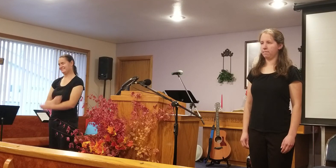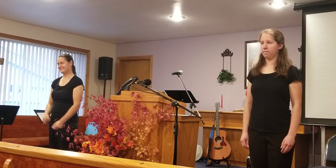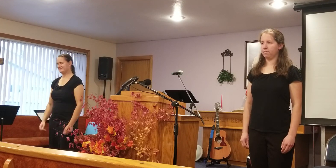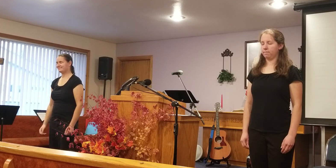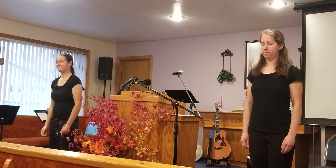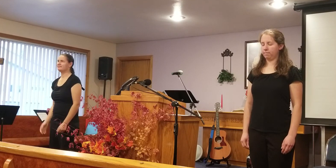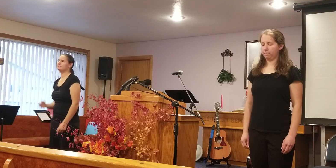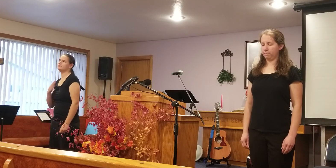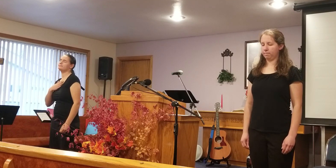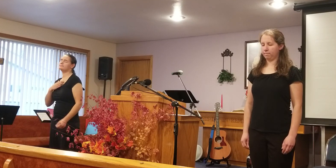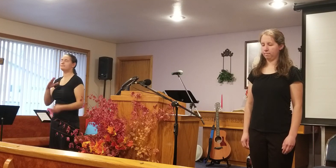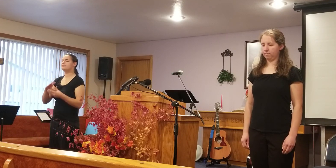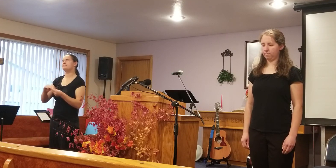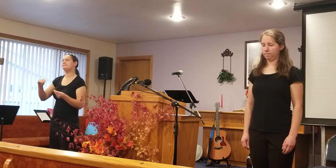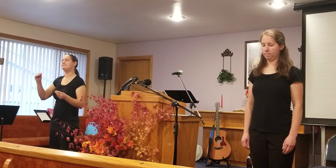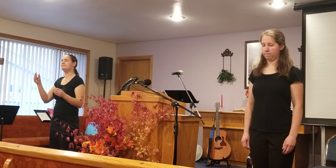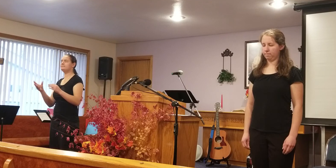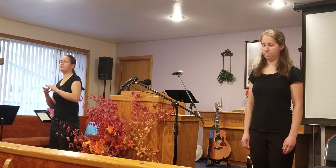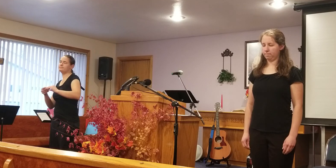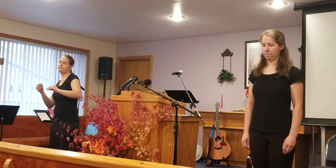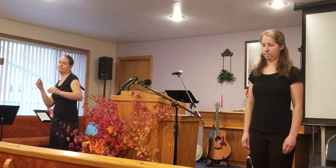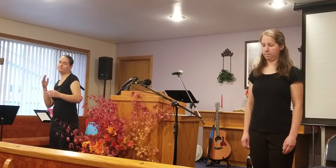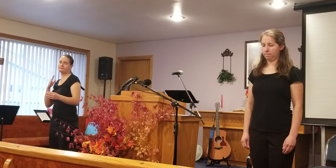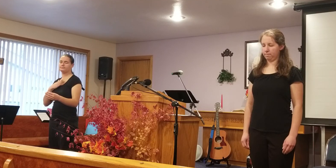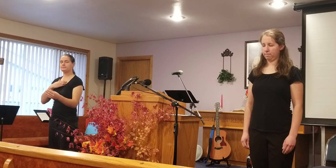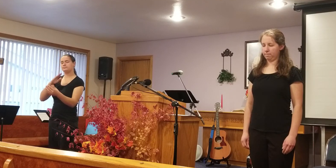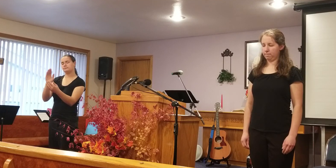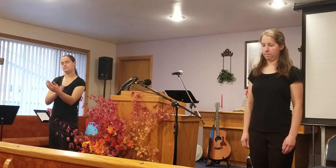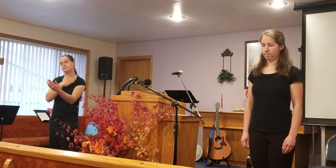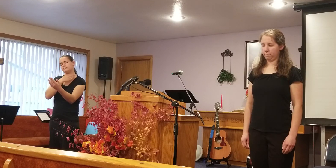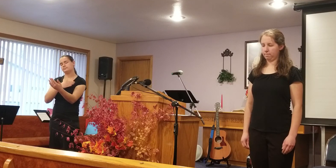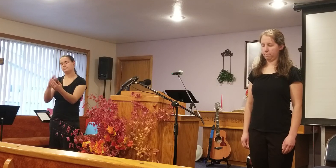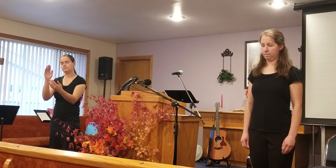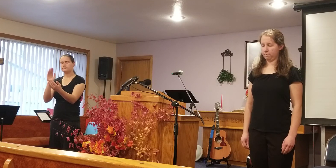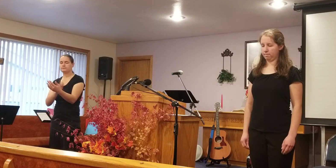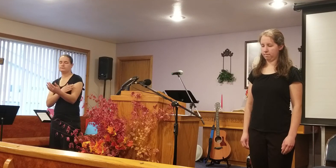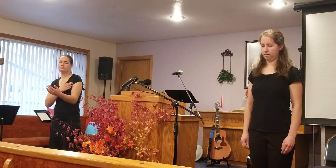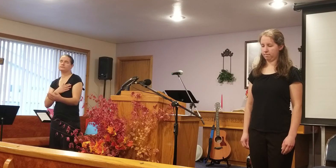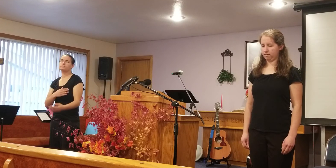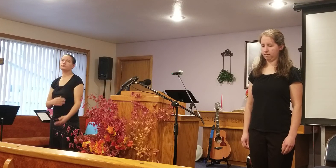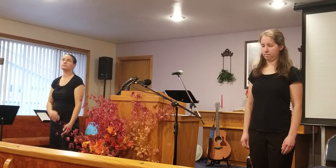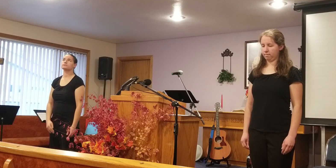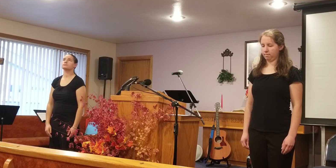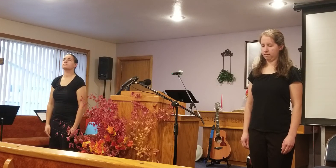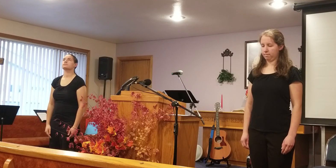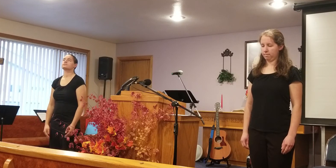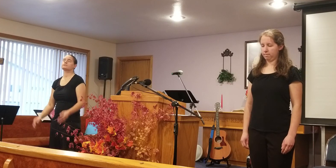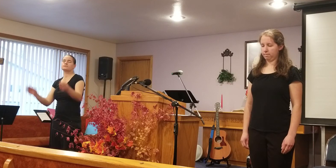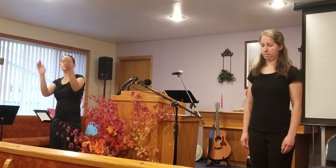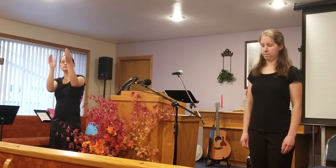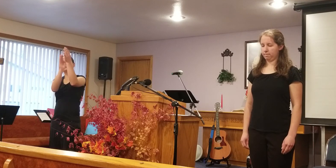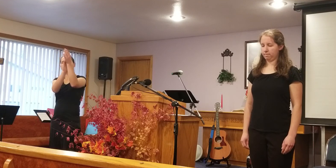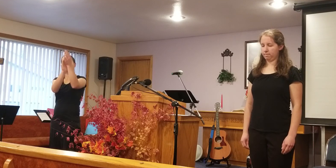This is my story, this is my song, Praising my